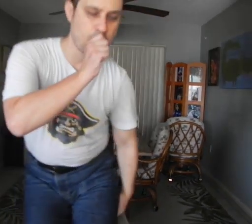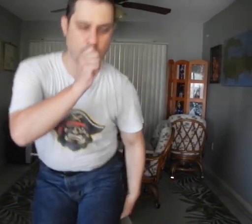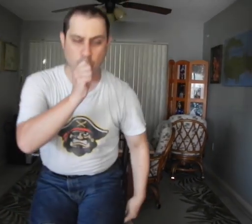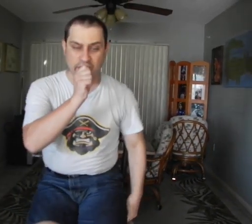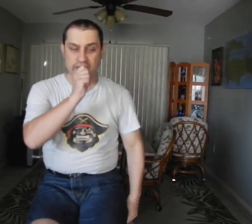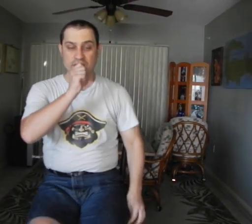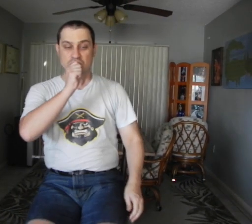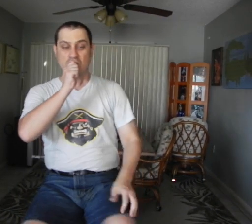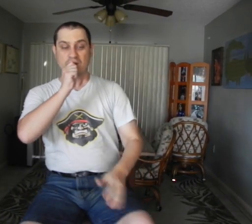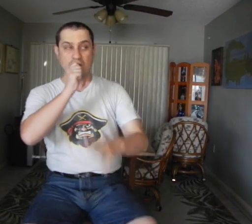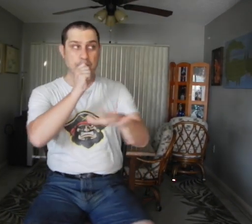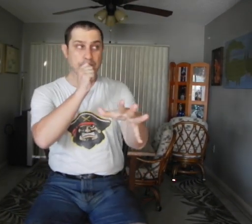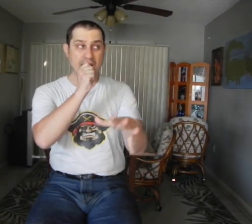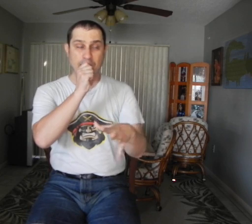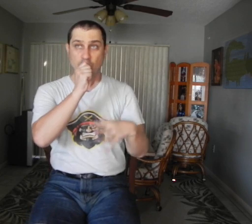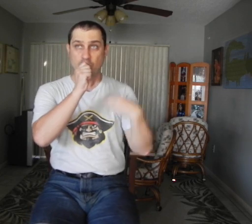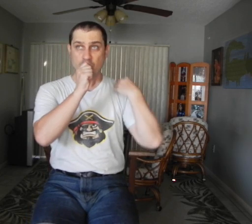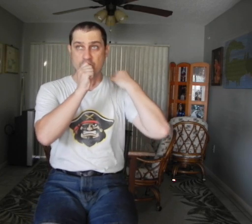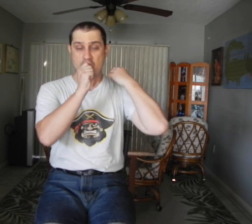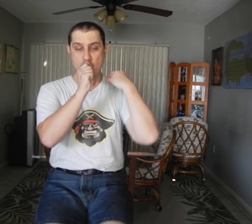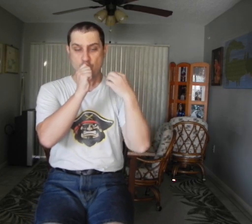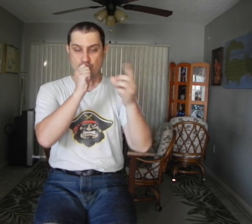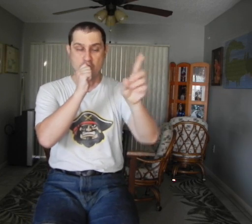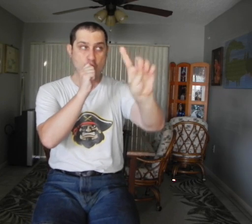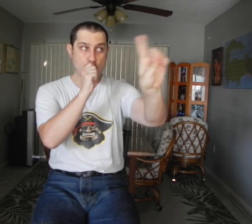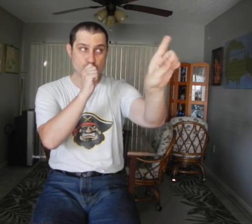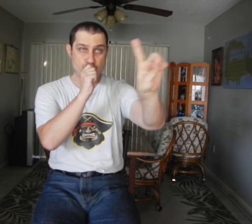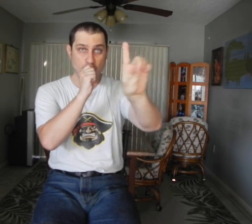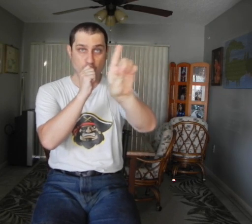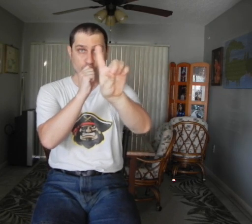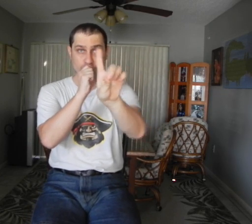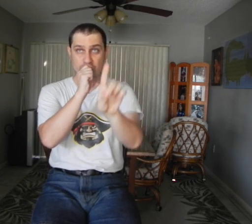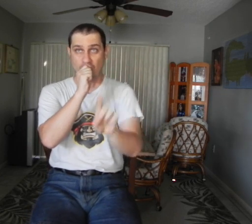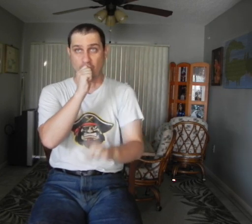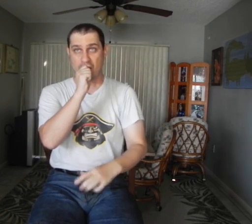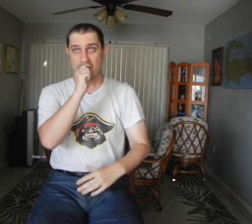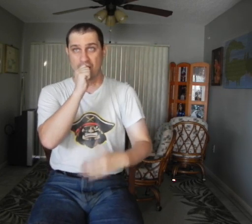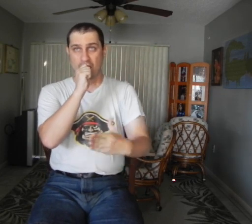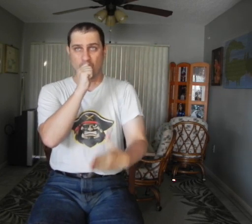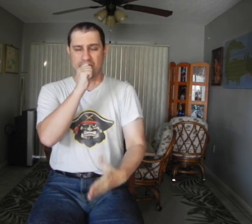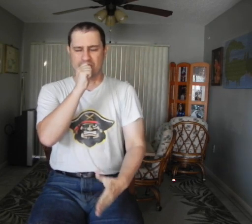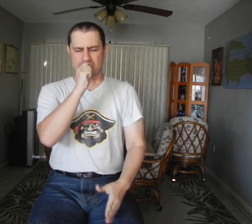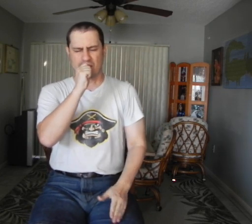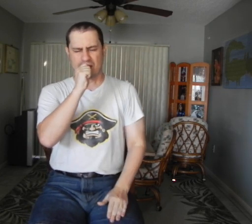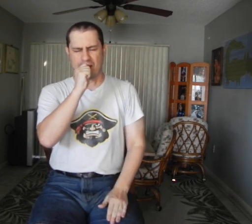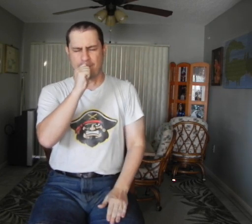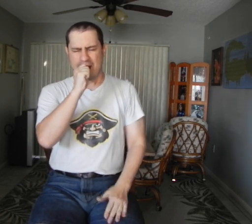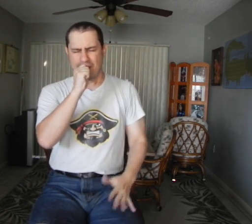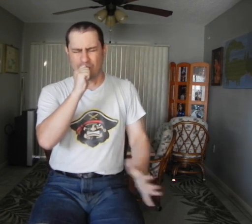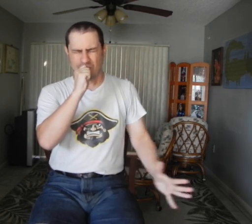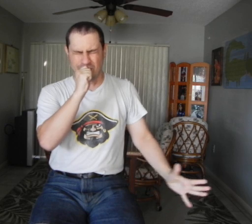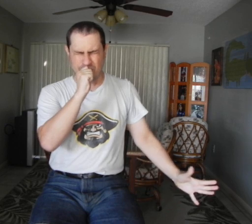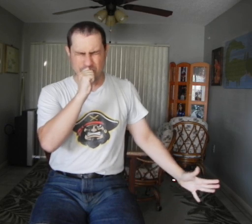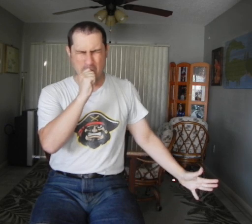We'll talk about Bruno, no, no, no, no We'll talk about Bruno,